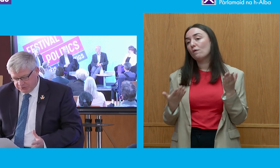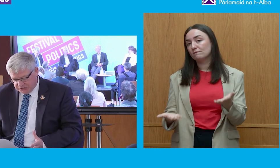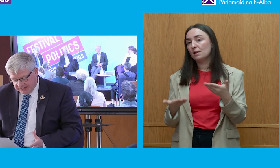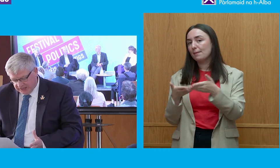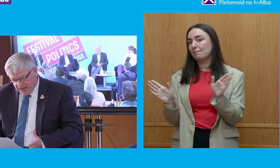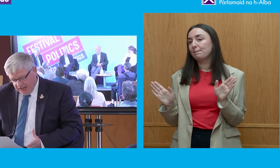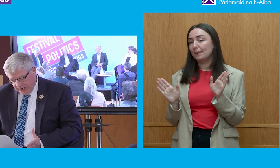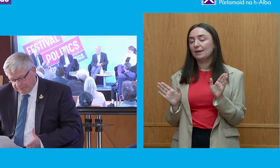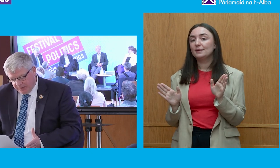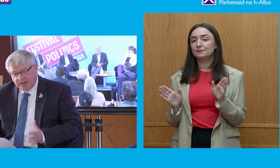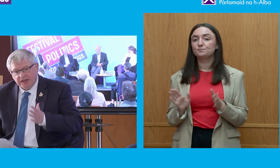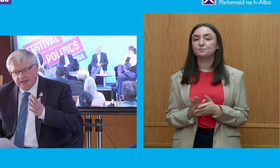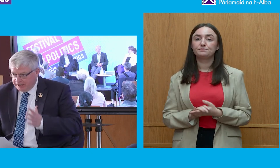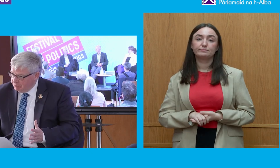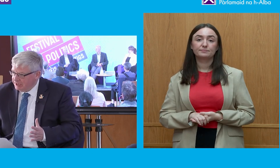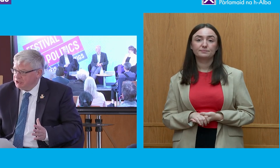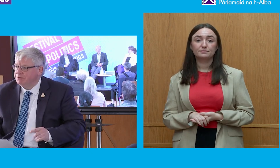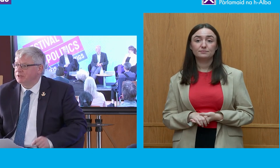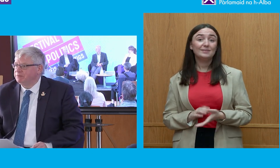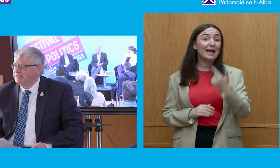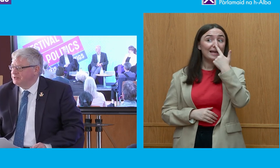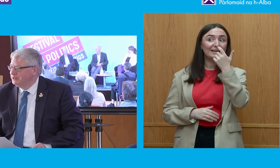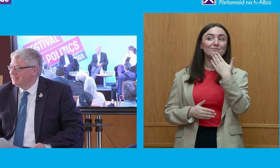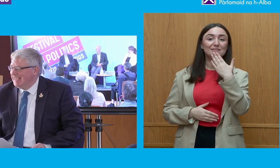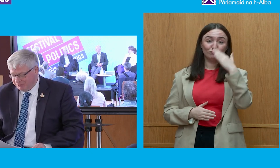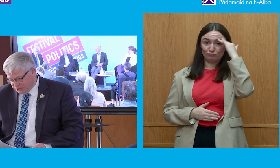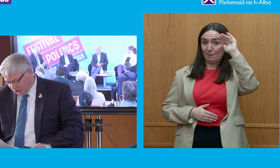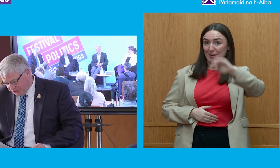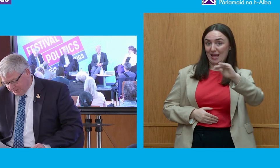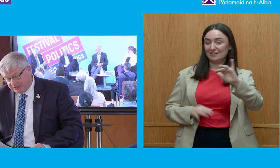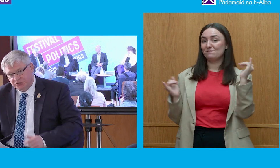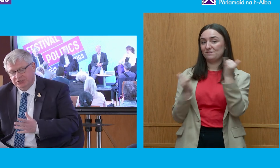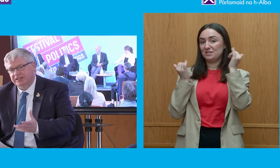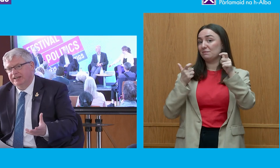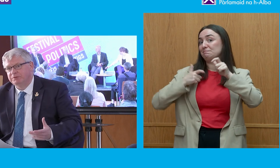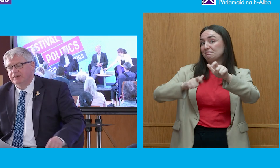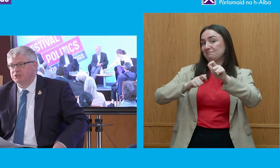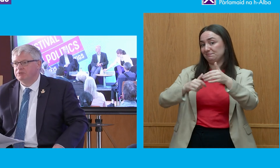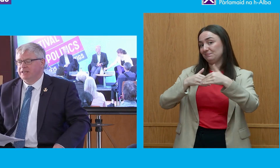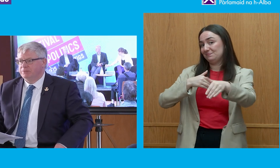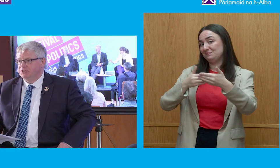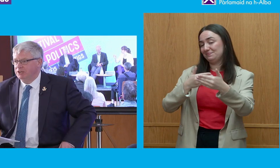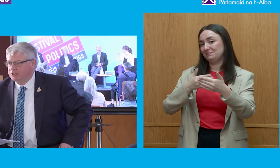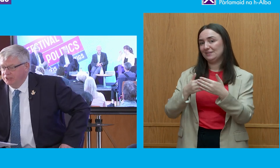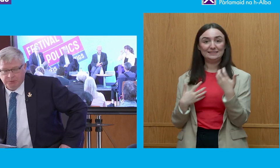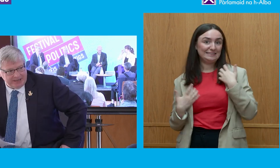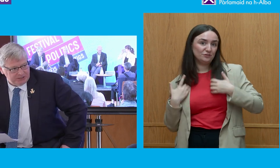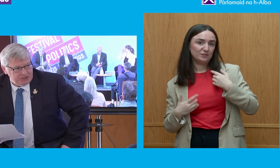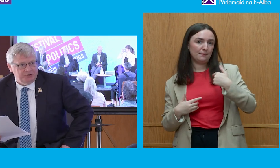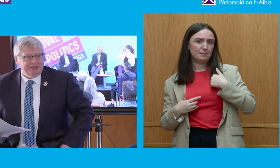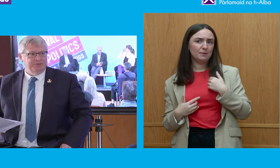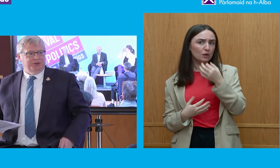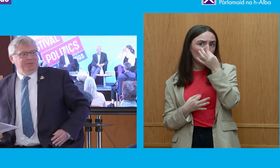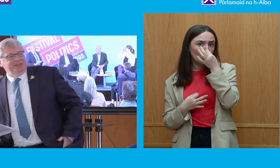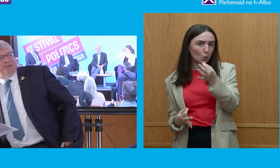that we will see can I remind you that the festival carries on and interestingly I would I was so tempted to go to the US